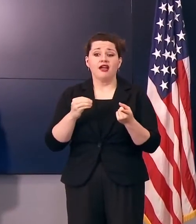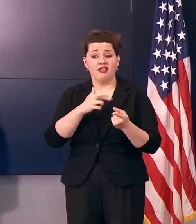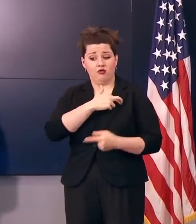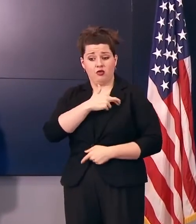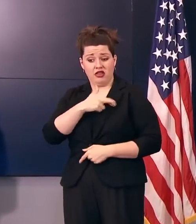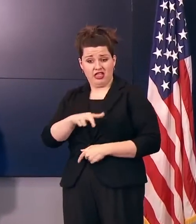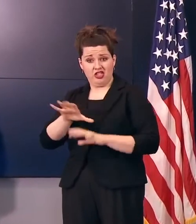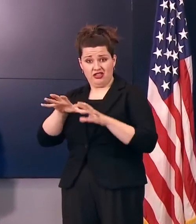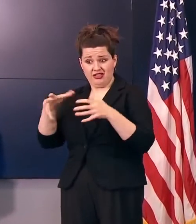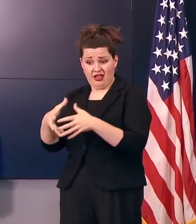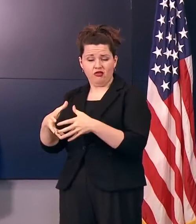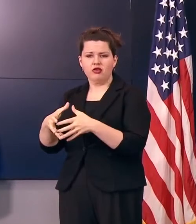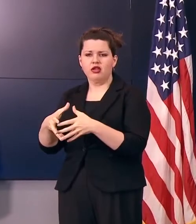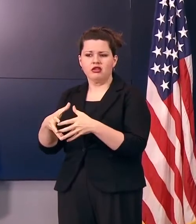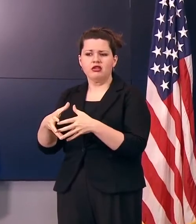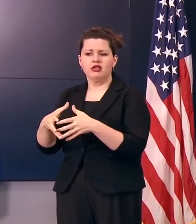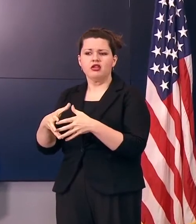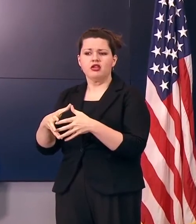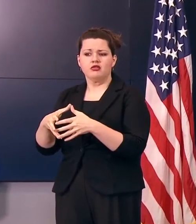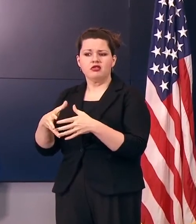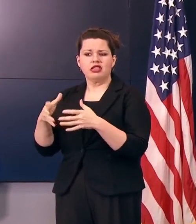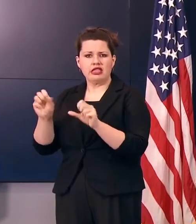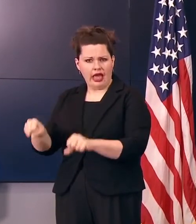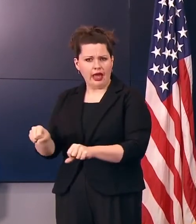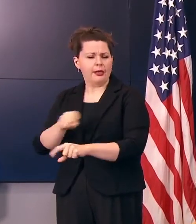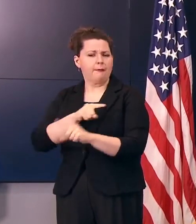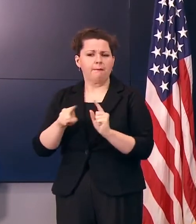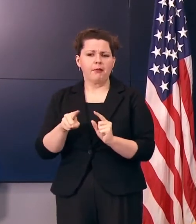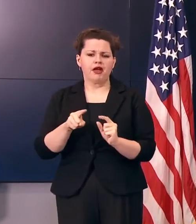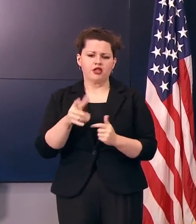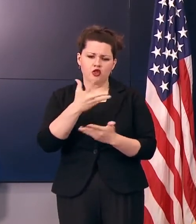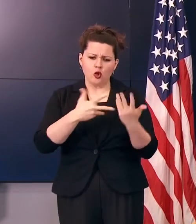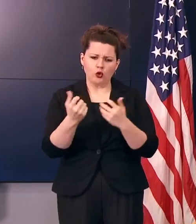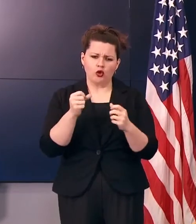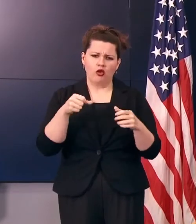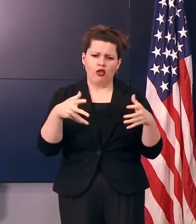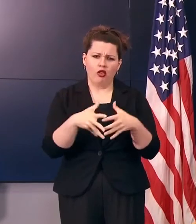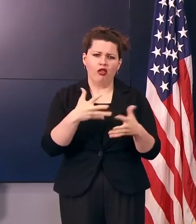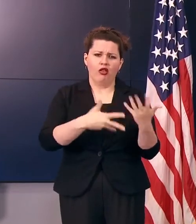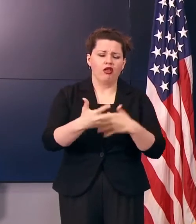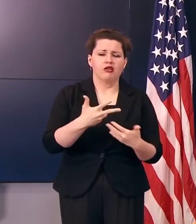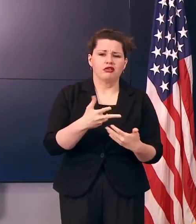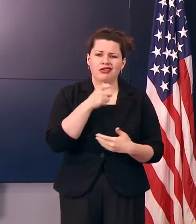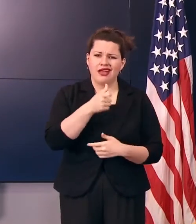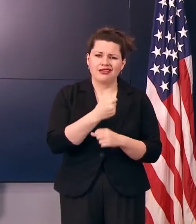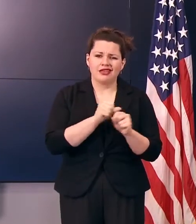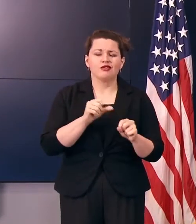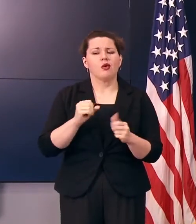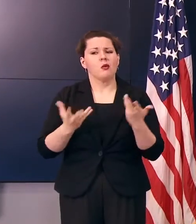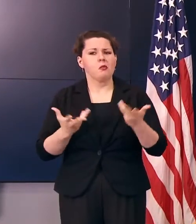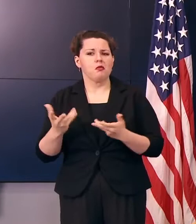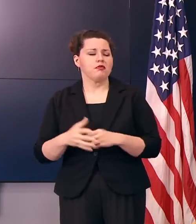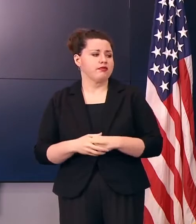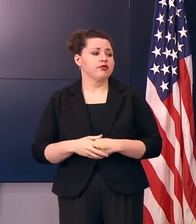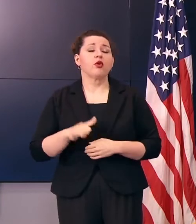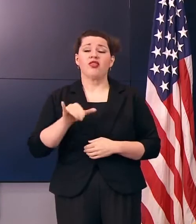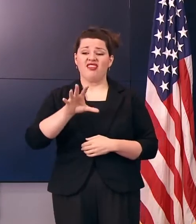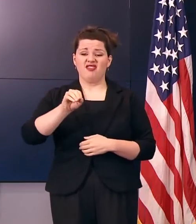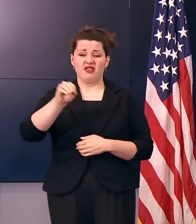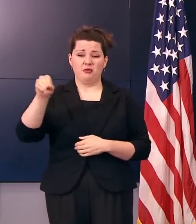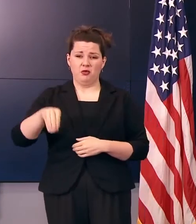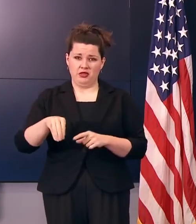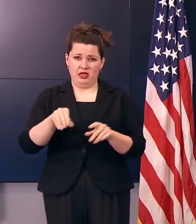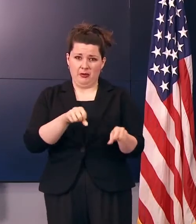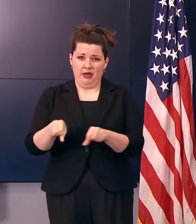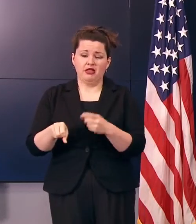while still saying it's not safe to gather socially, you know, how those can be, how people can be safe while doing that. Yeah, so the 50% capacity is the